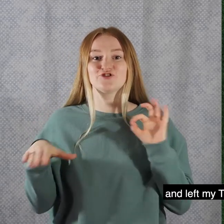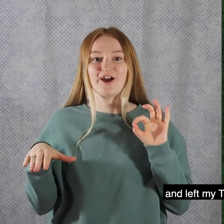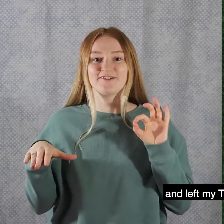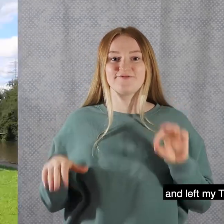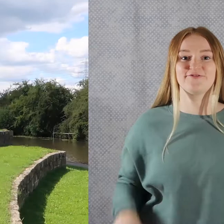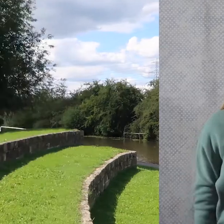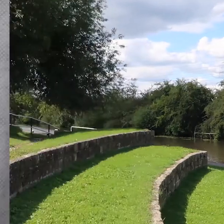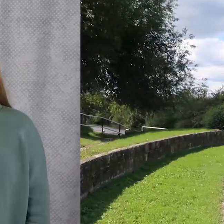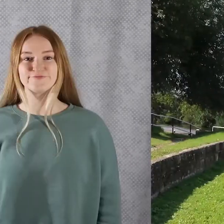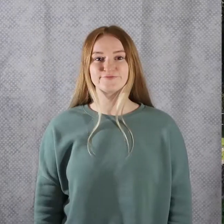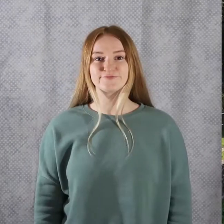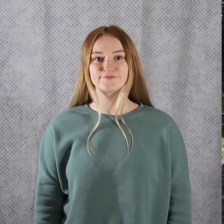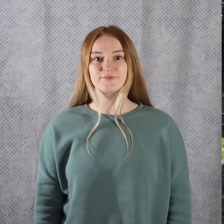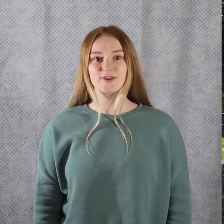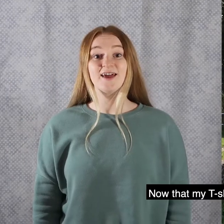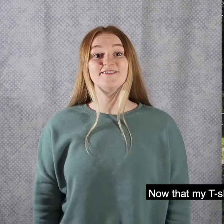to dry.